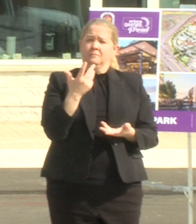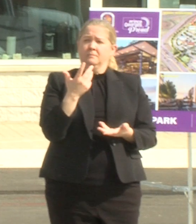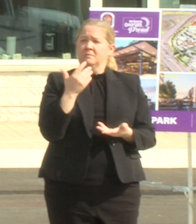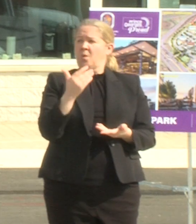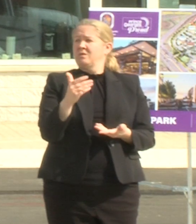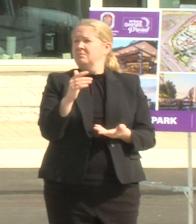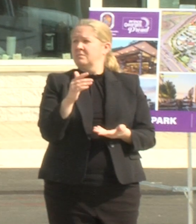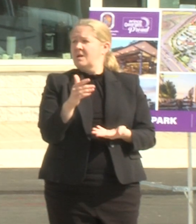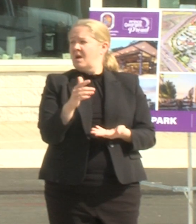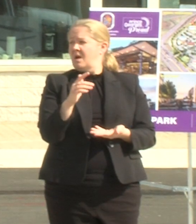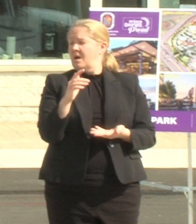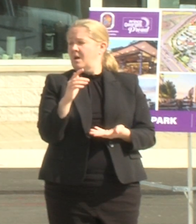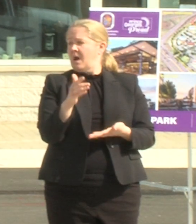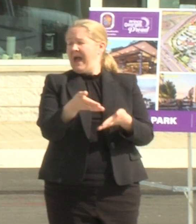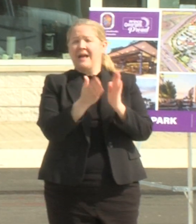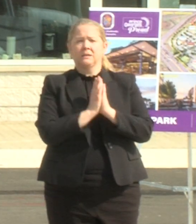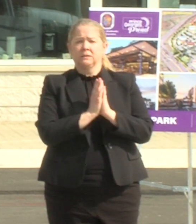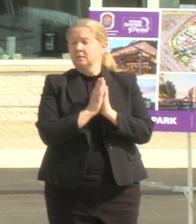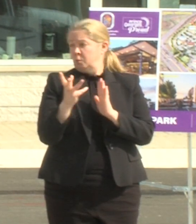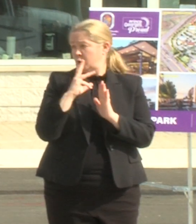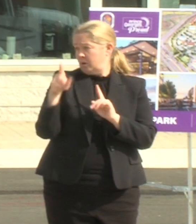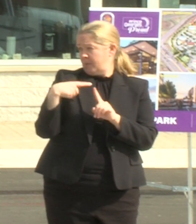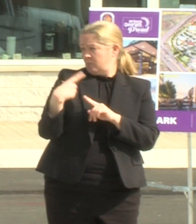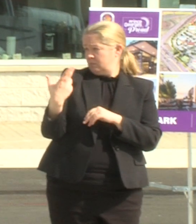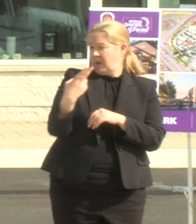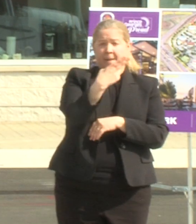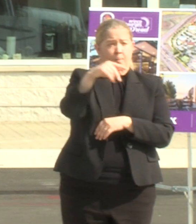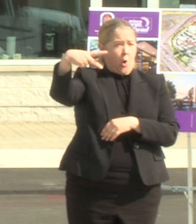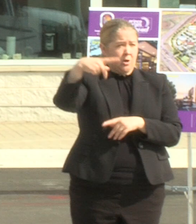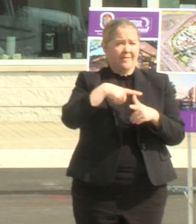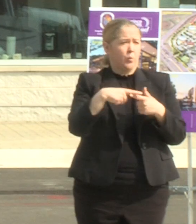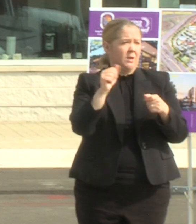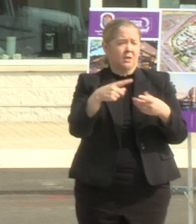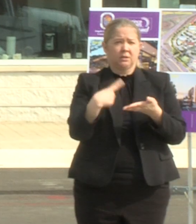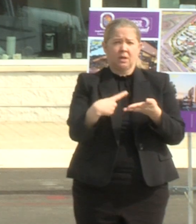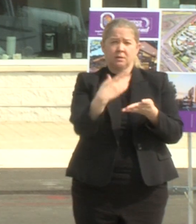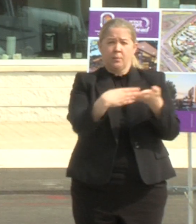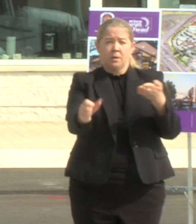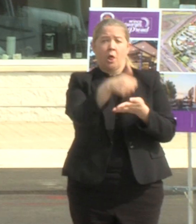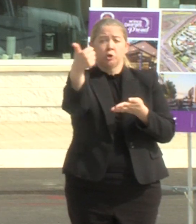you want to speak to hampton park and then we can uh talk about some of the others here